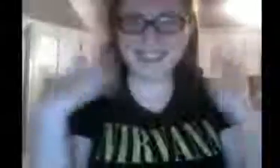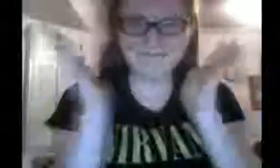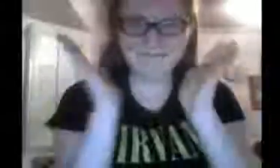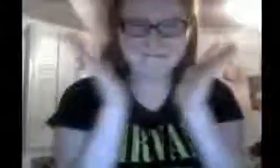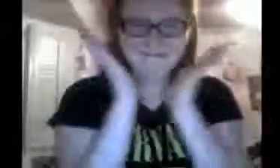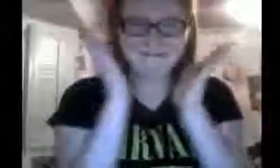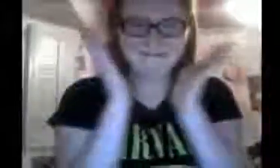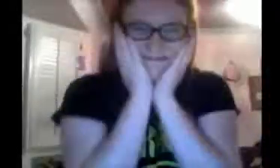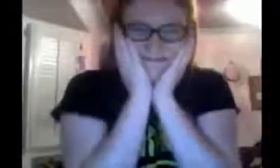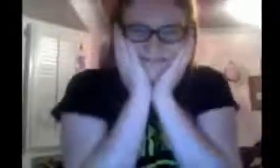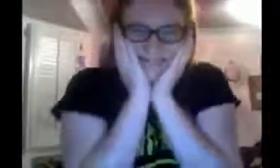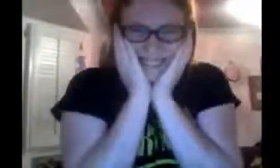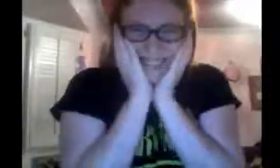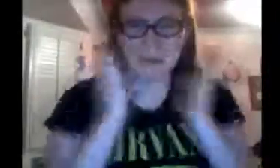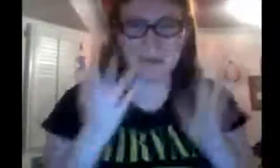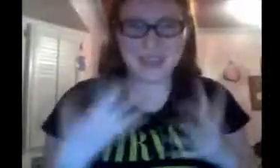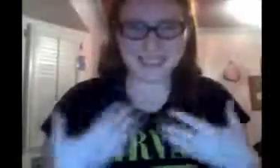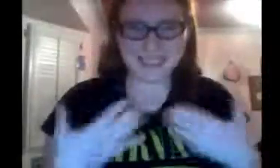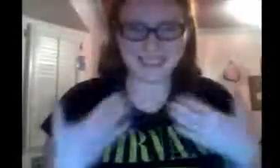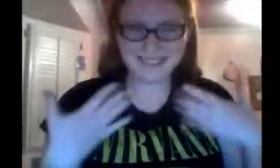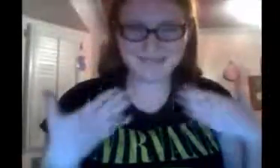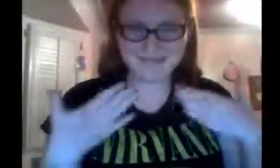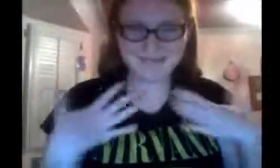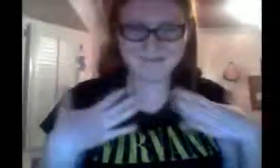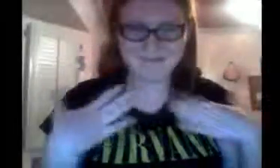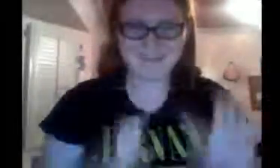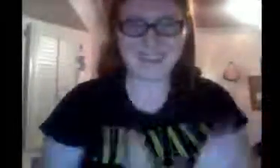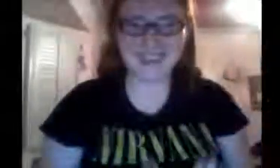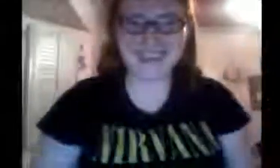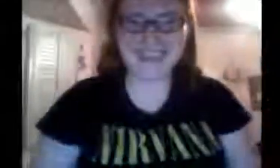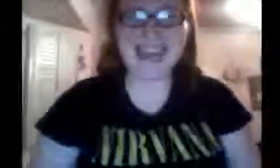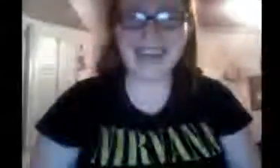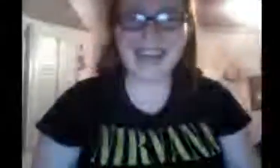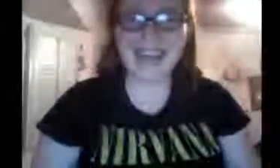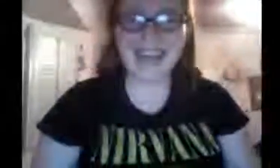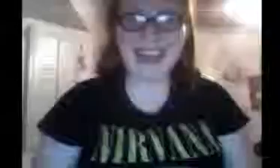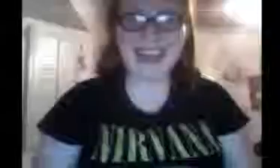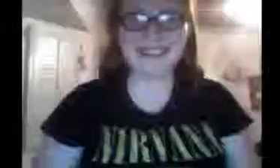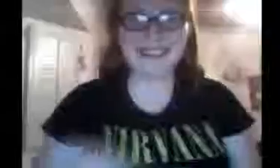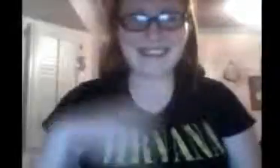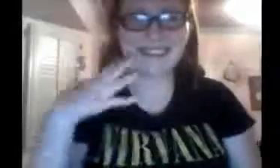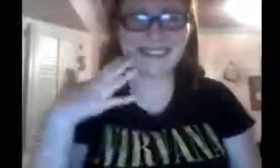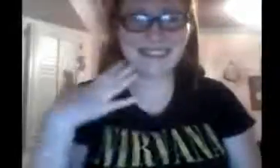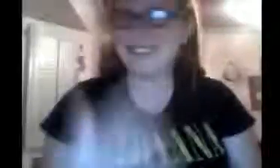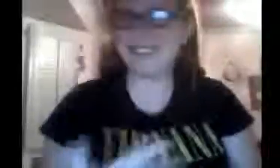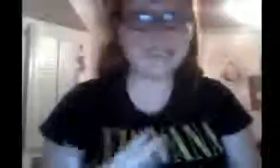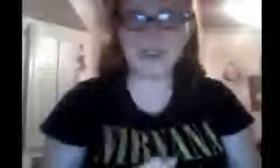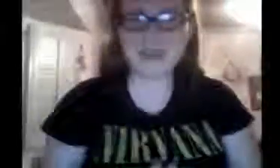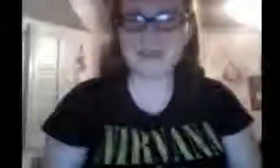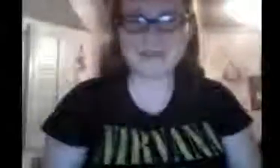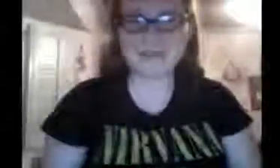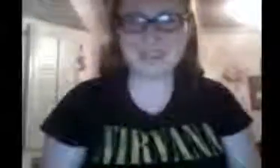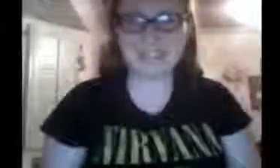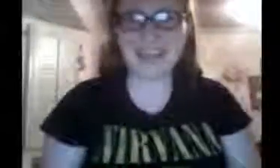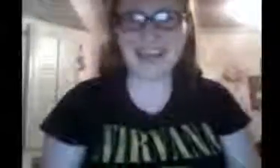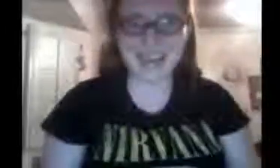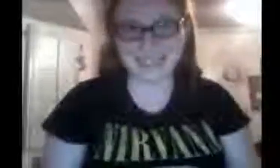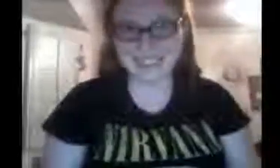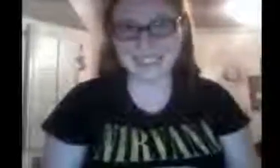so amazing. Yeah, and if you don't know what I'm talking about, it's actually,